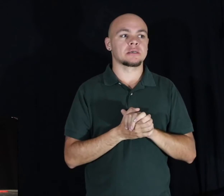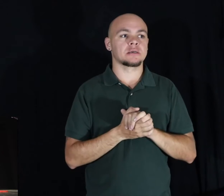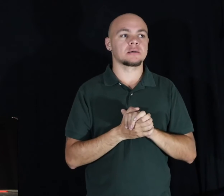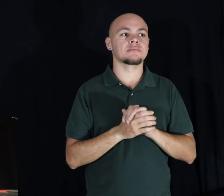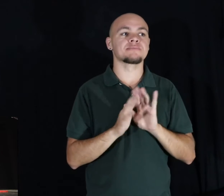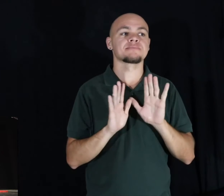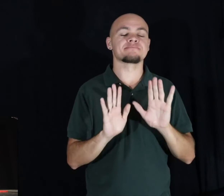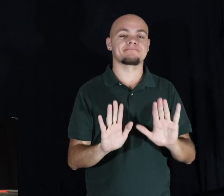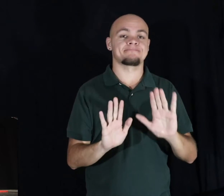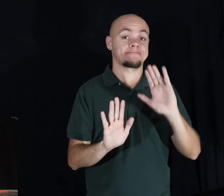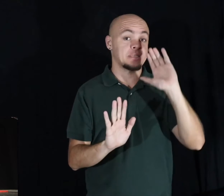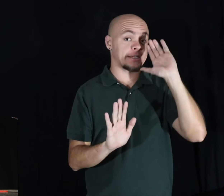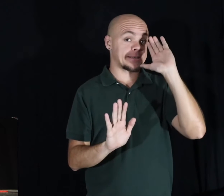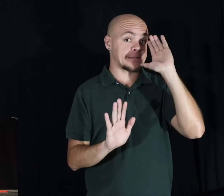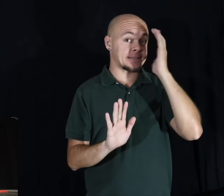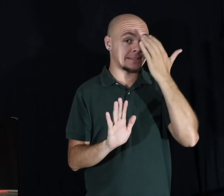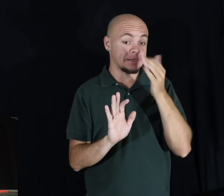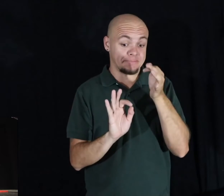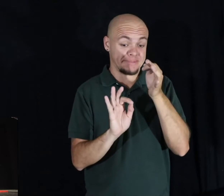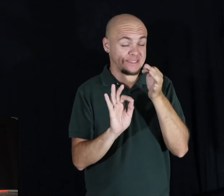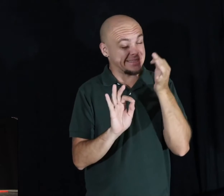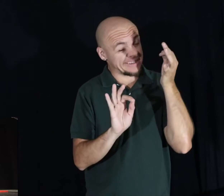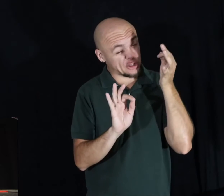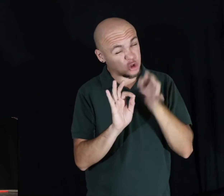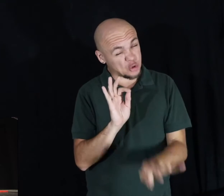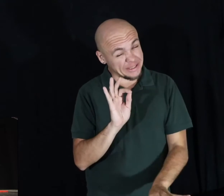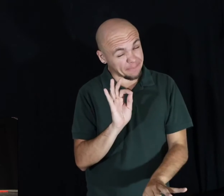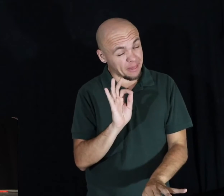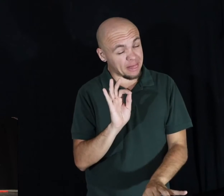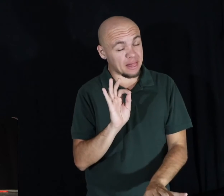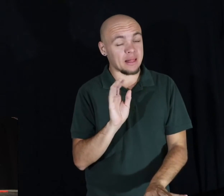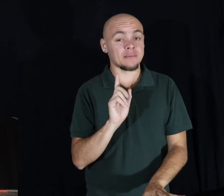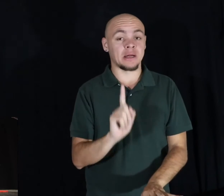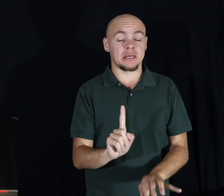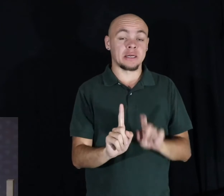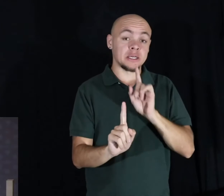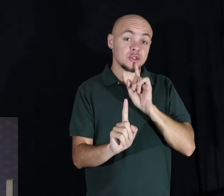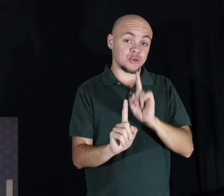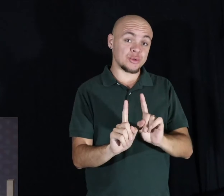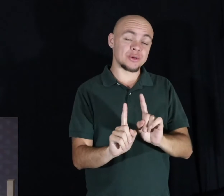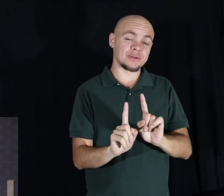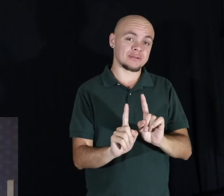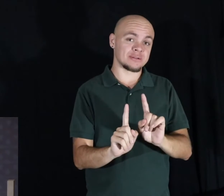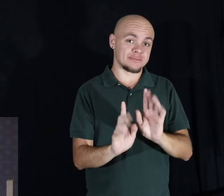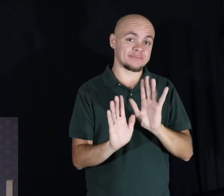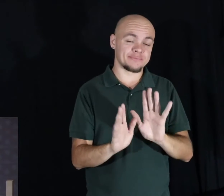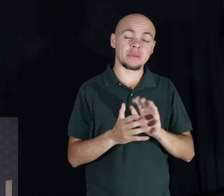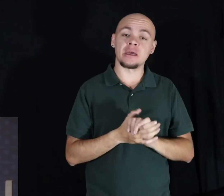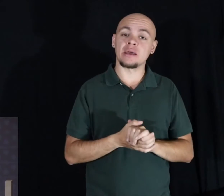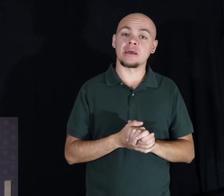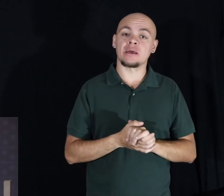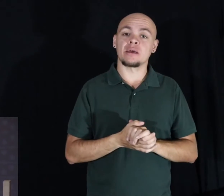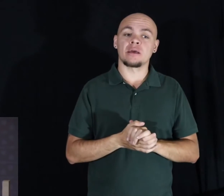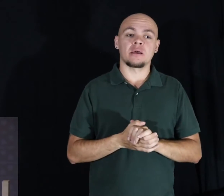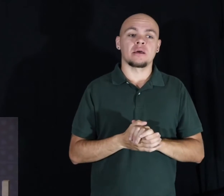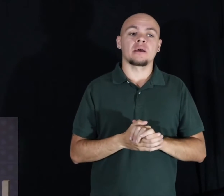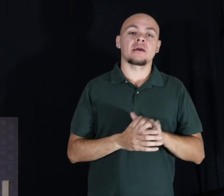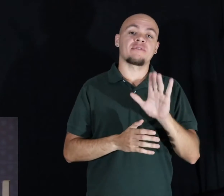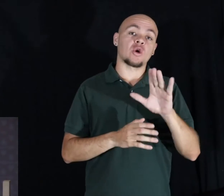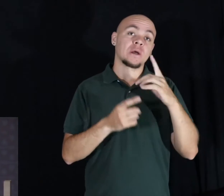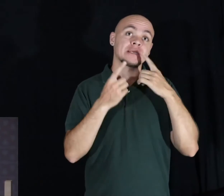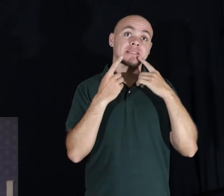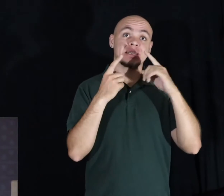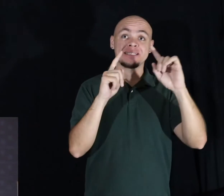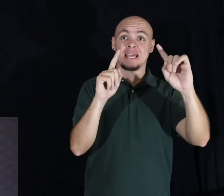This may sound a little bit too simple to be true, but I assure you it's not. When you remove the barriers to your success,